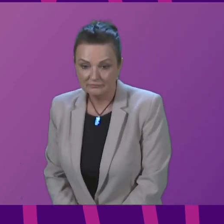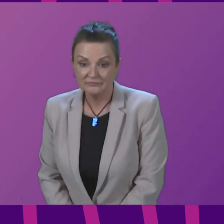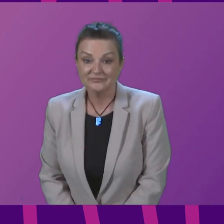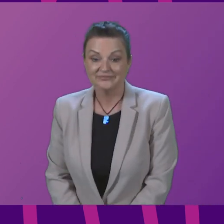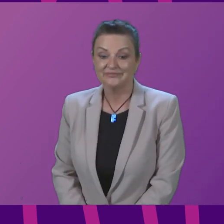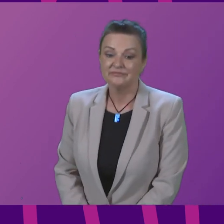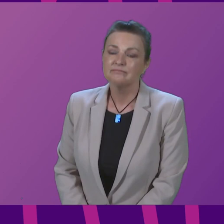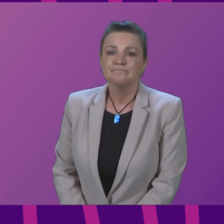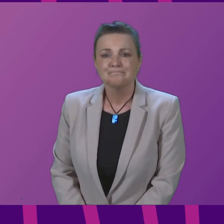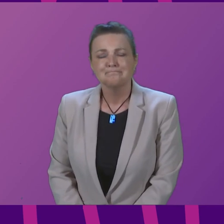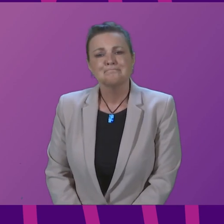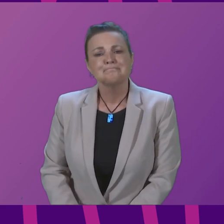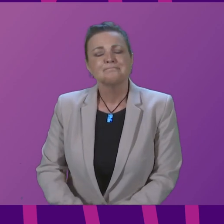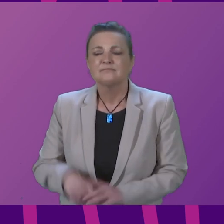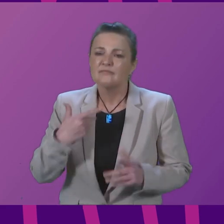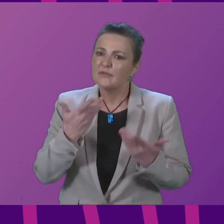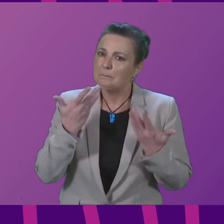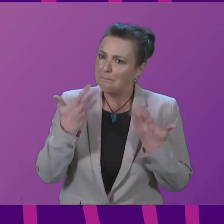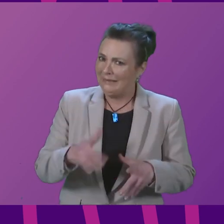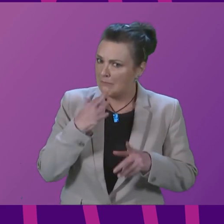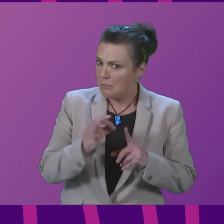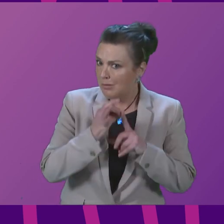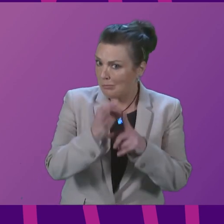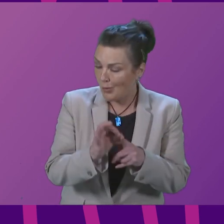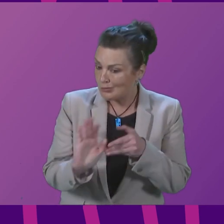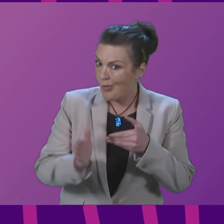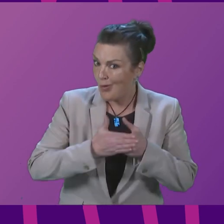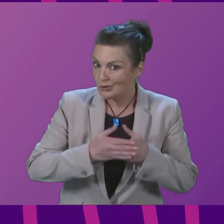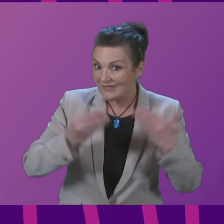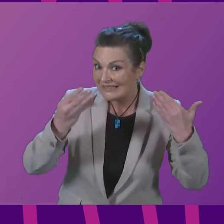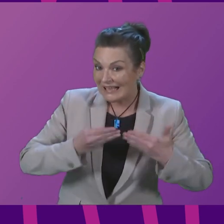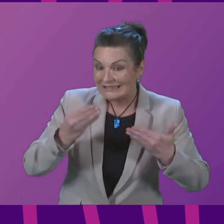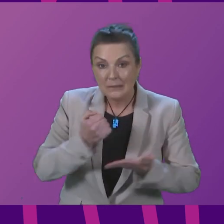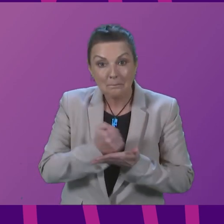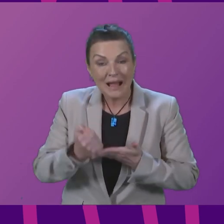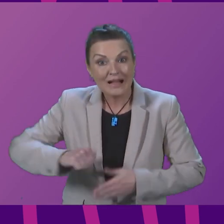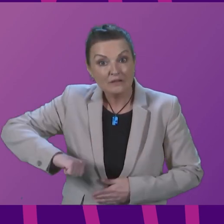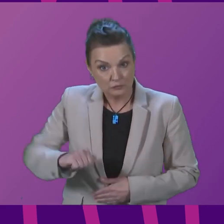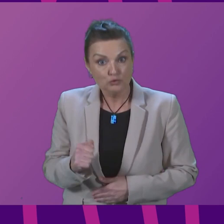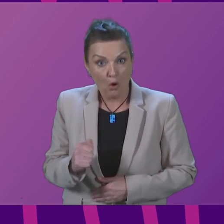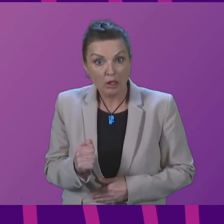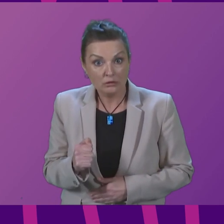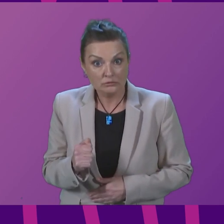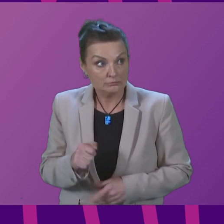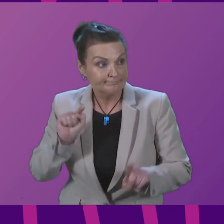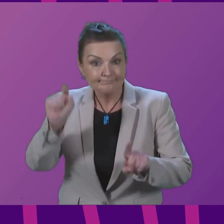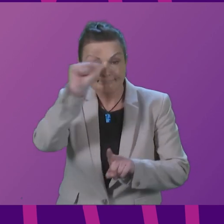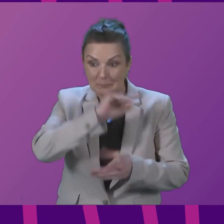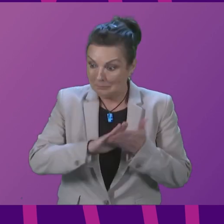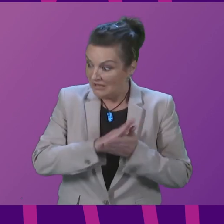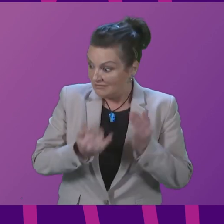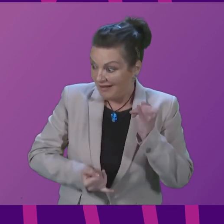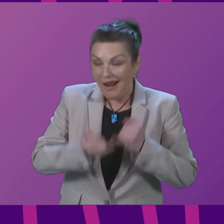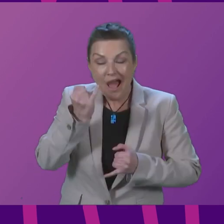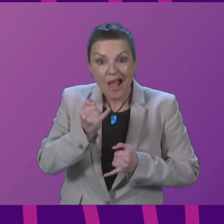The proposed closure of 19 Bank of Scotland branches will mark the loss of the last bank in town in Dunblane